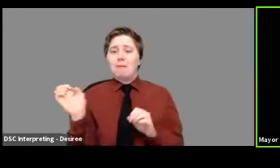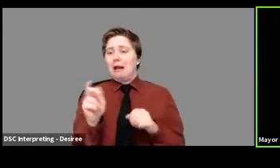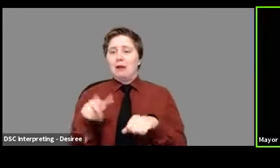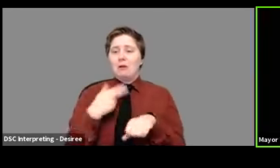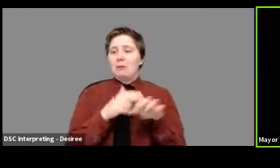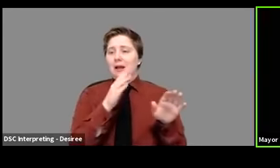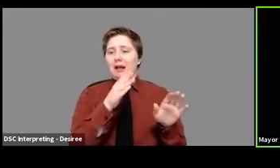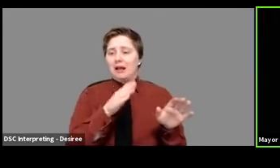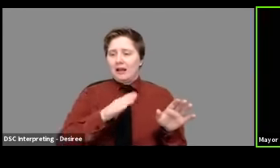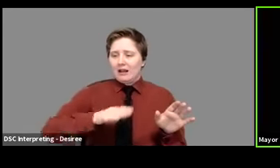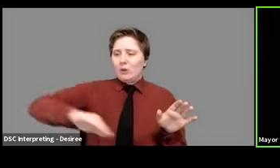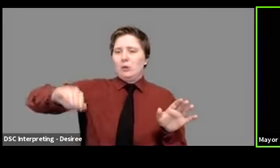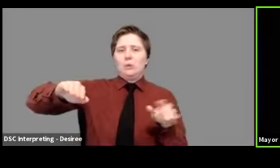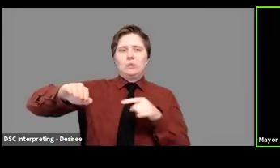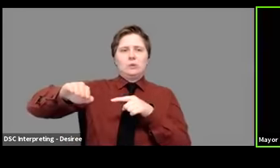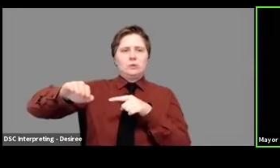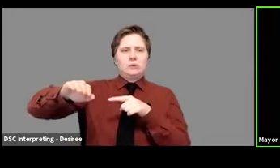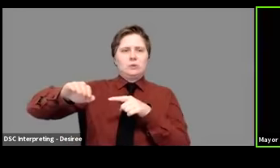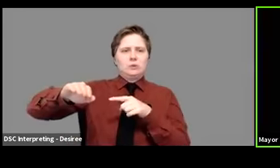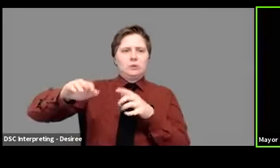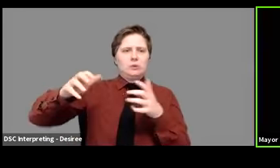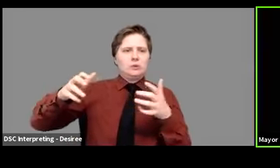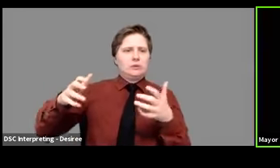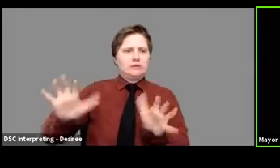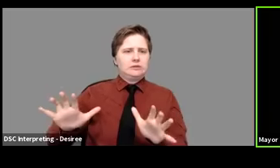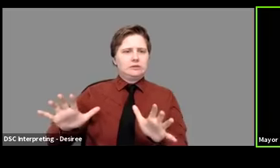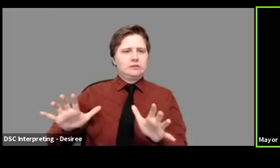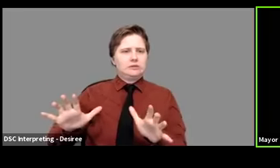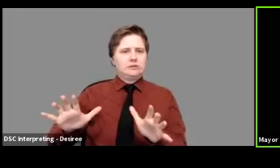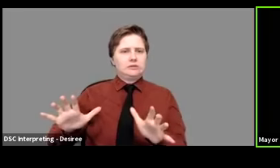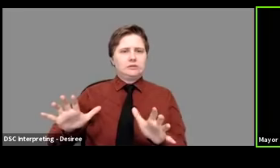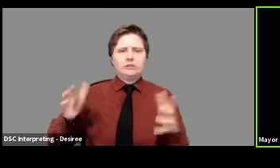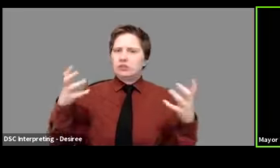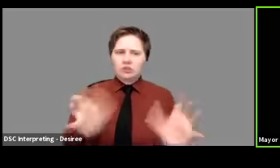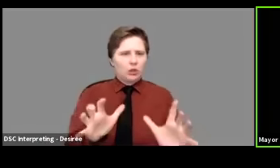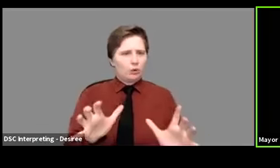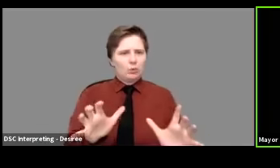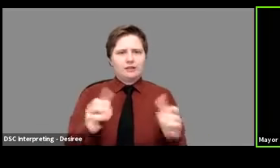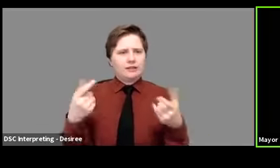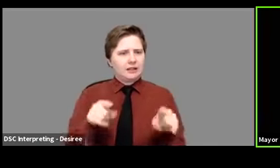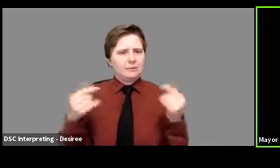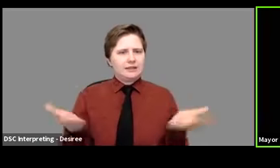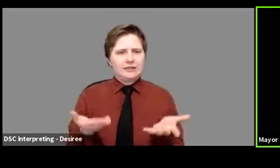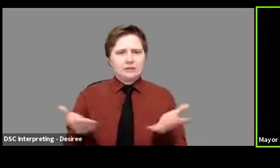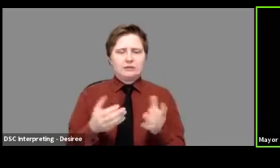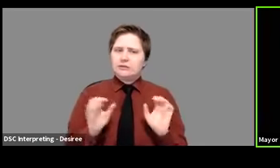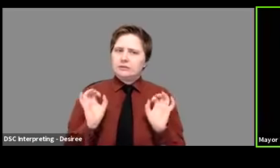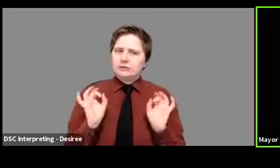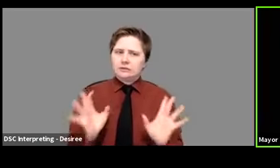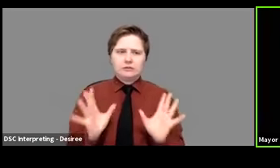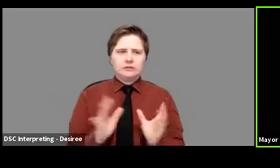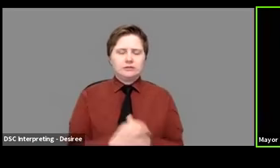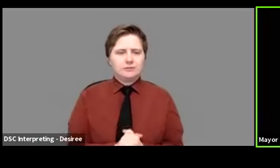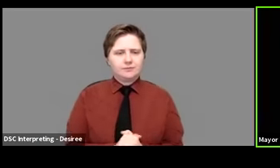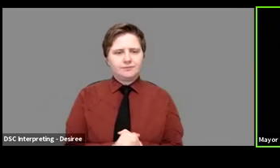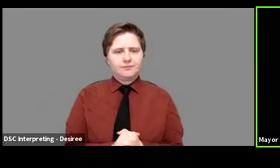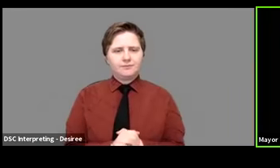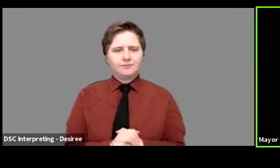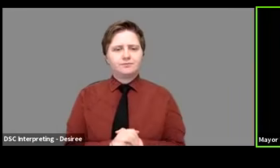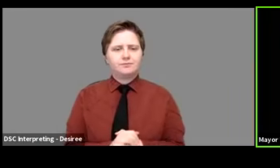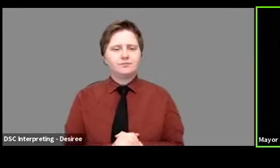taking a little less seriously than they should and then boom, they were right back to where they were. Opening